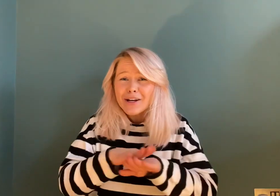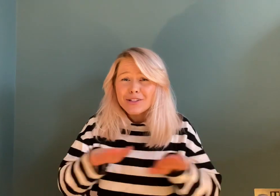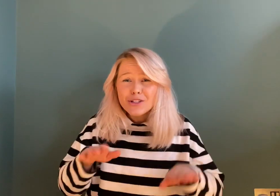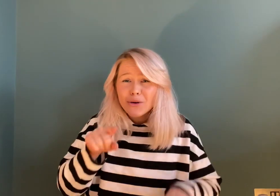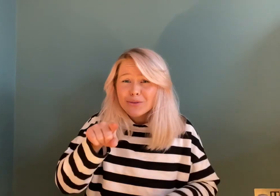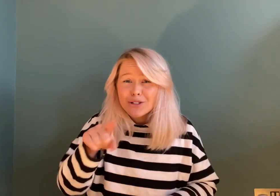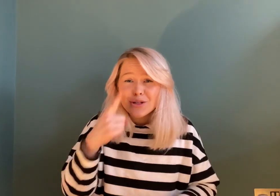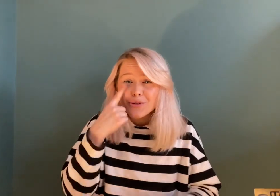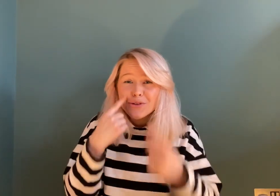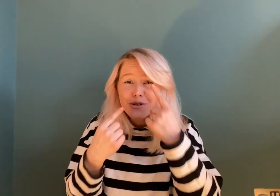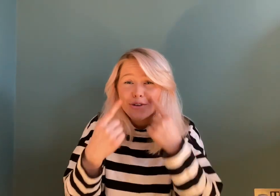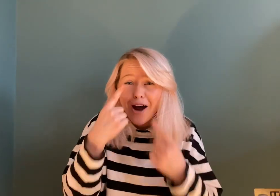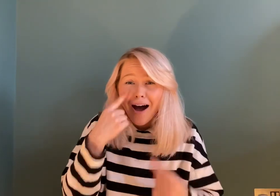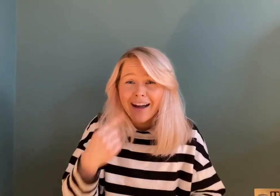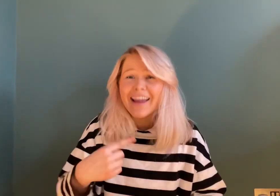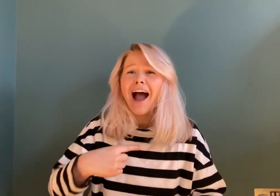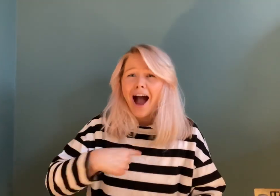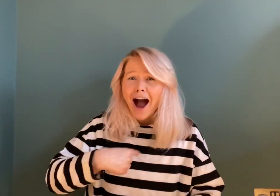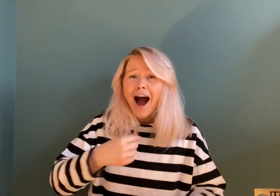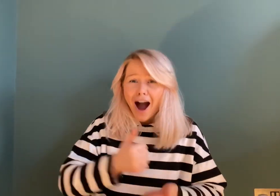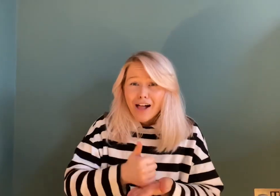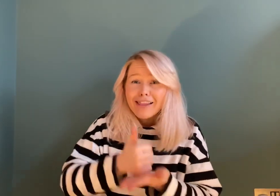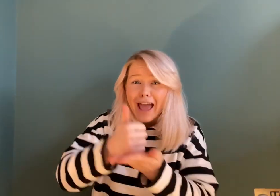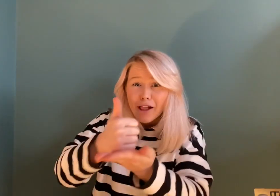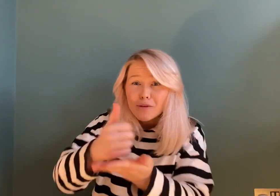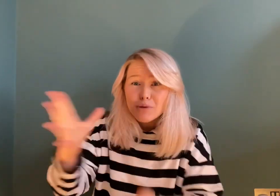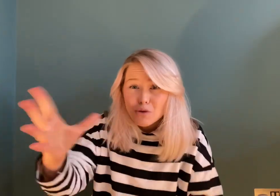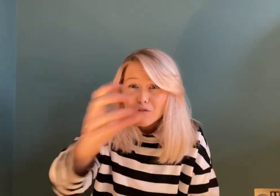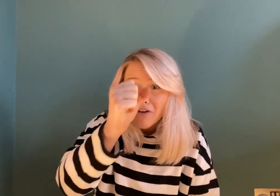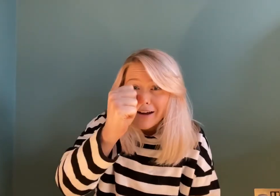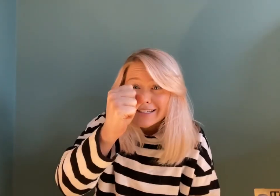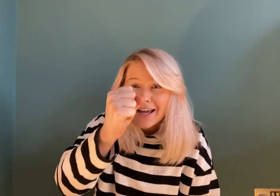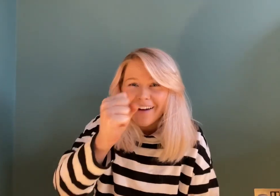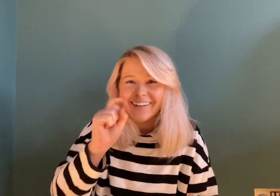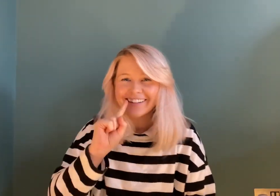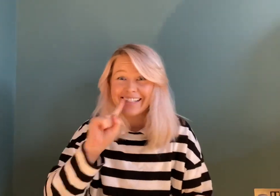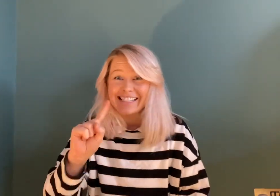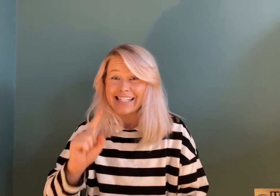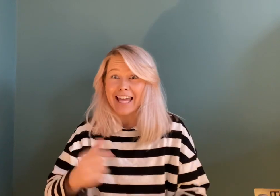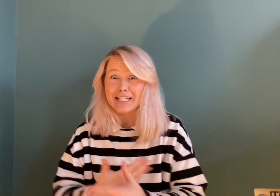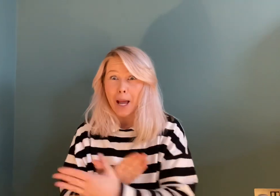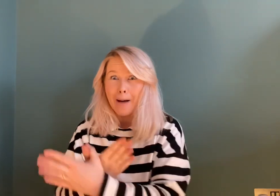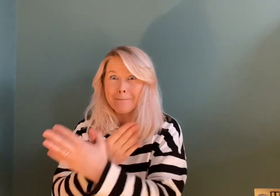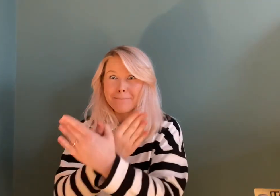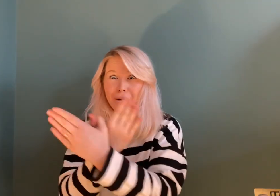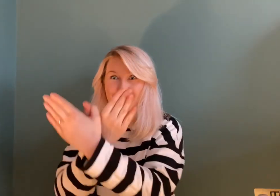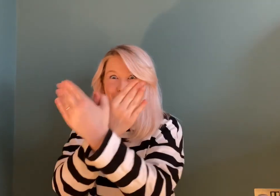don't you cry. I'll help you find her, said butterfly.